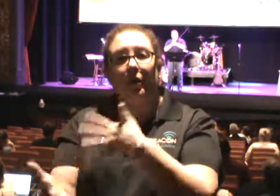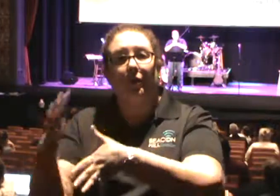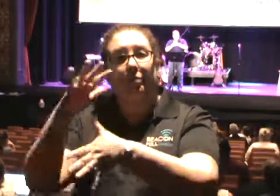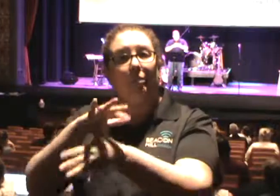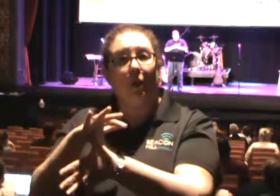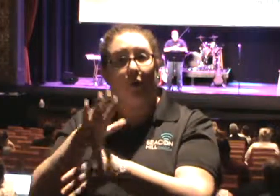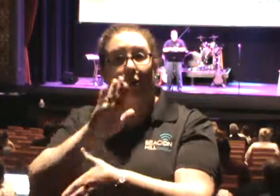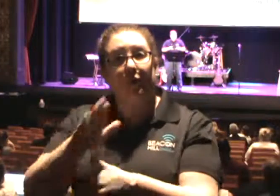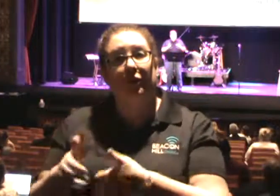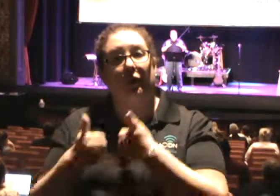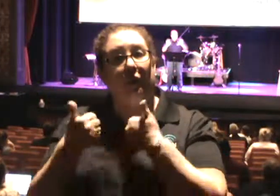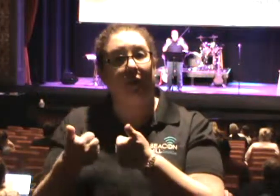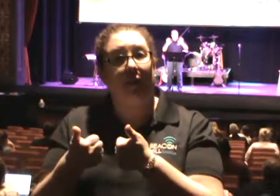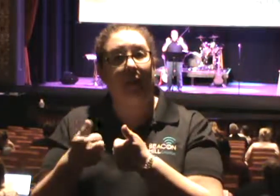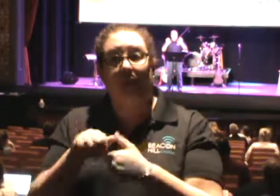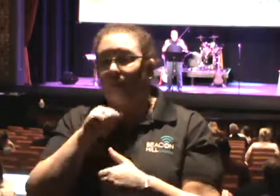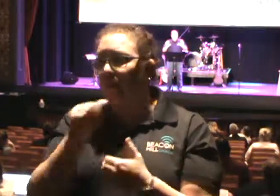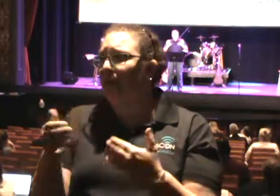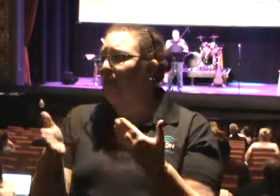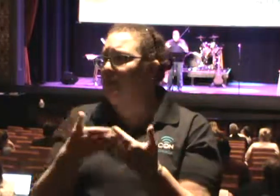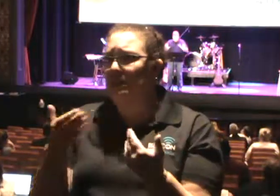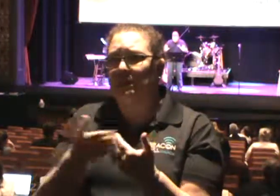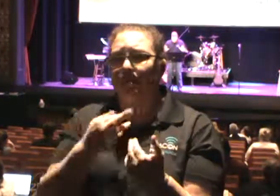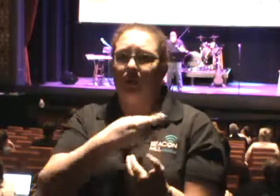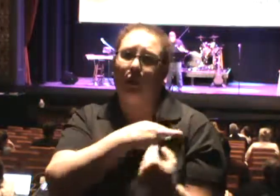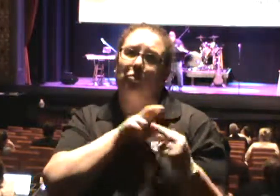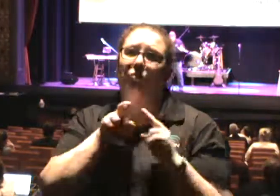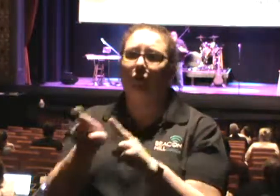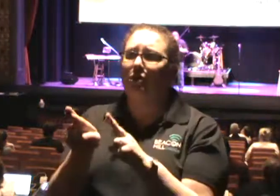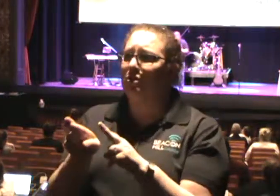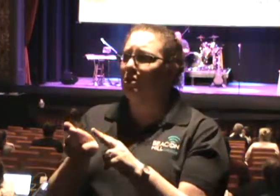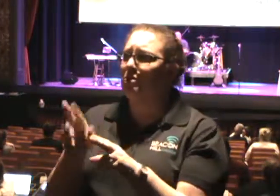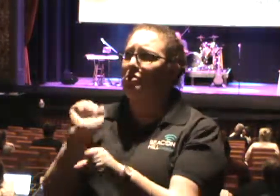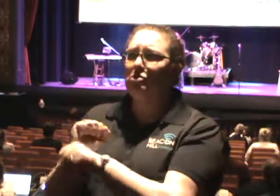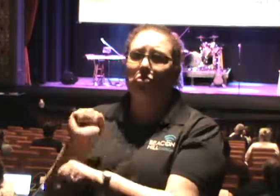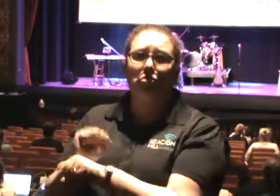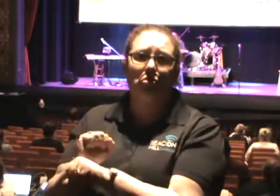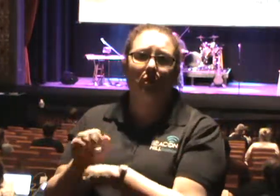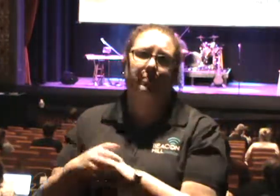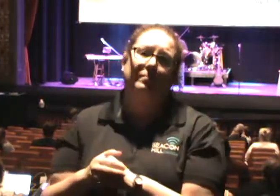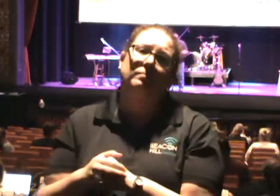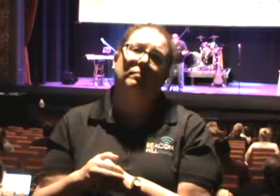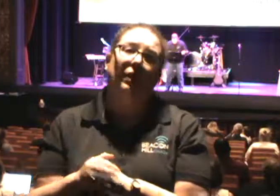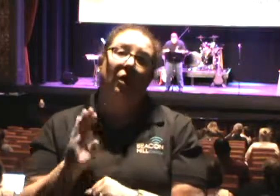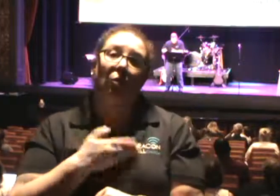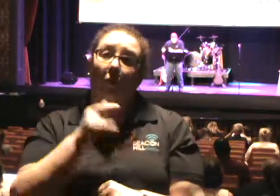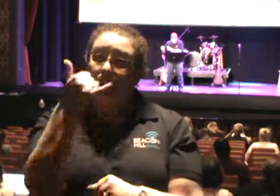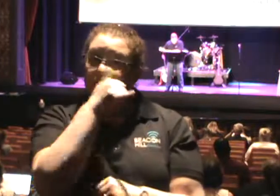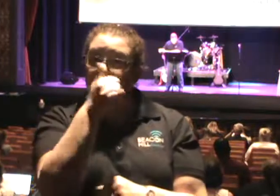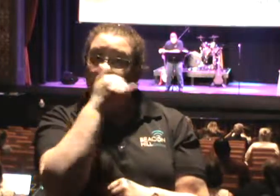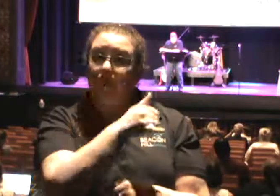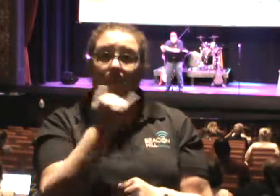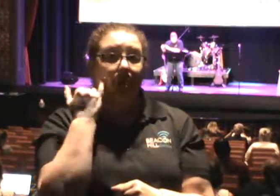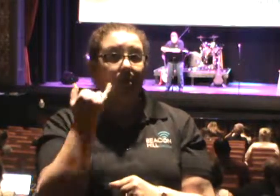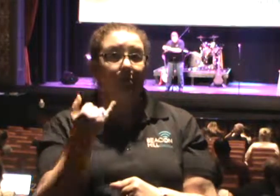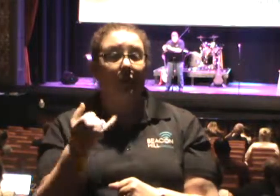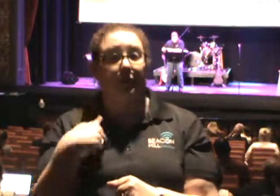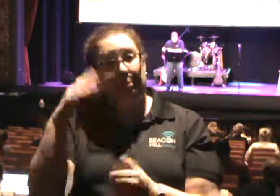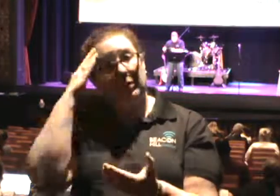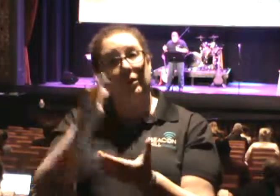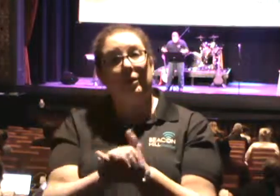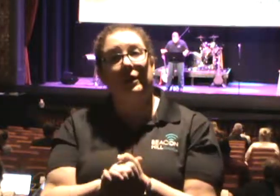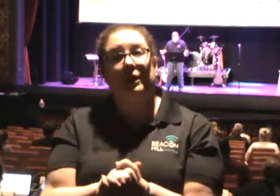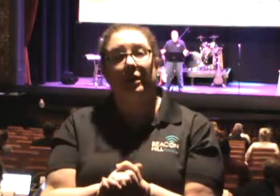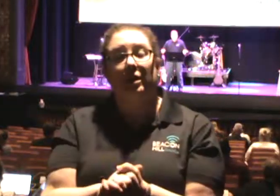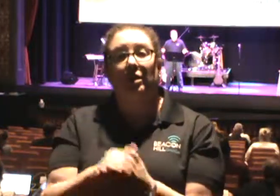in your life and not simply in religious duty there. We are foolish if we assume the work of God can be carried